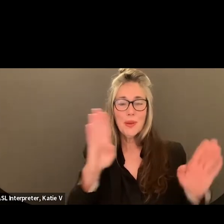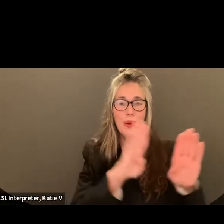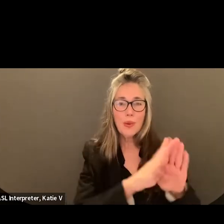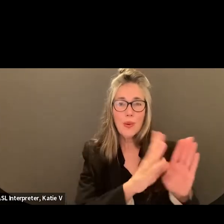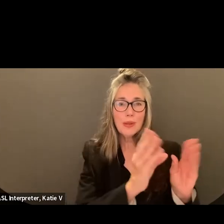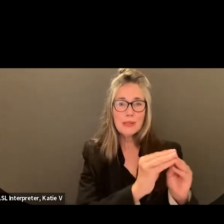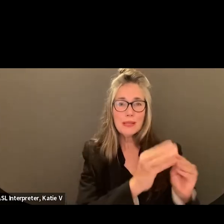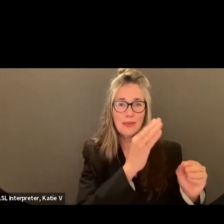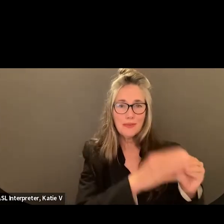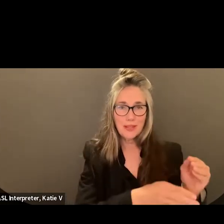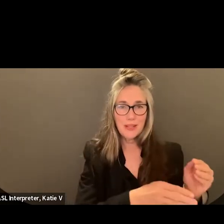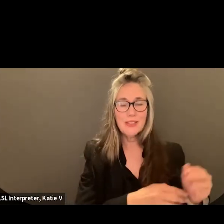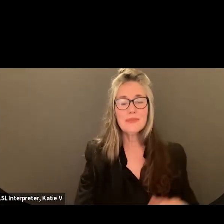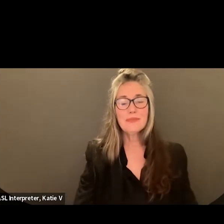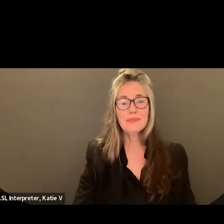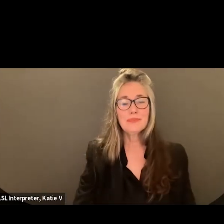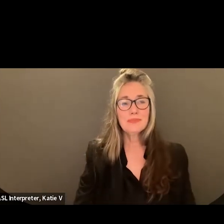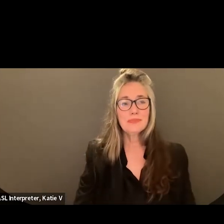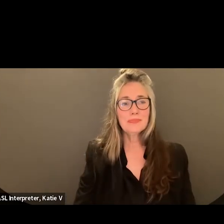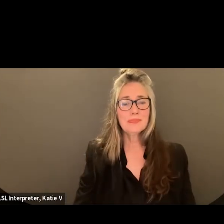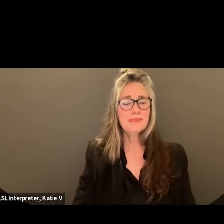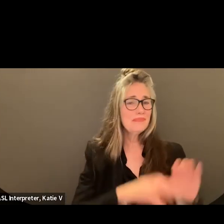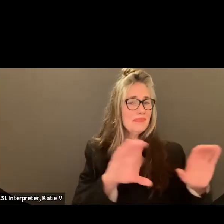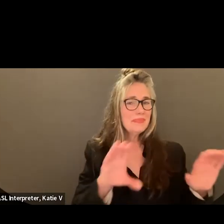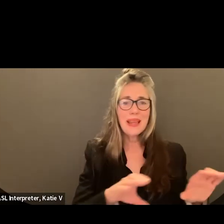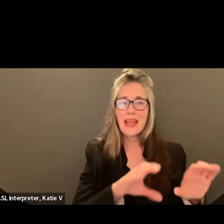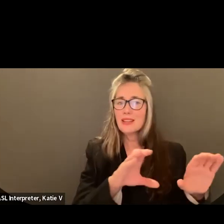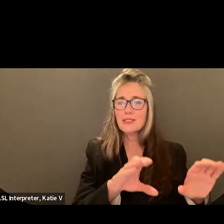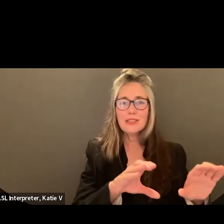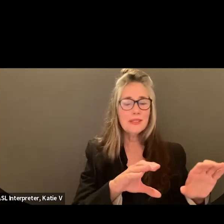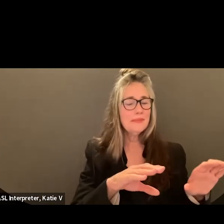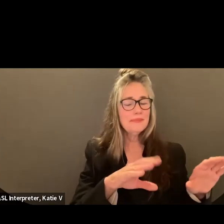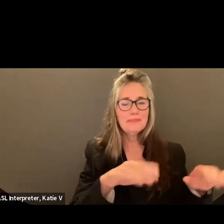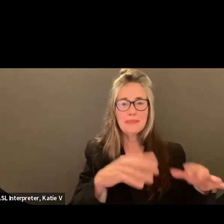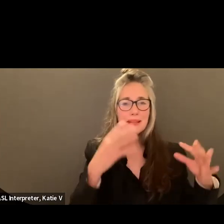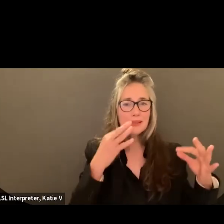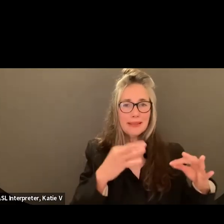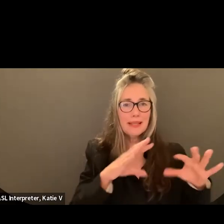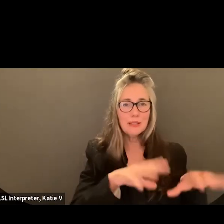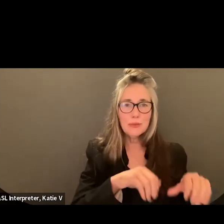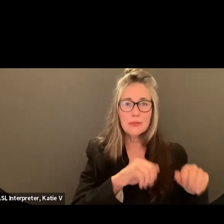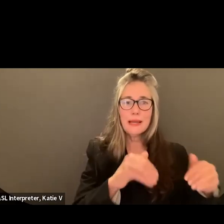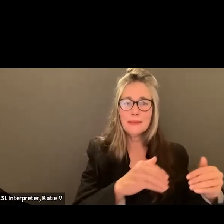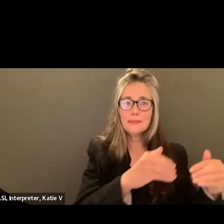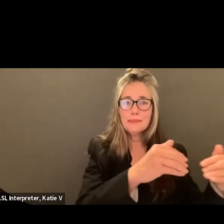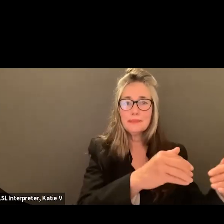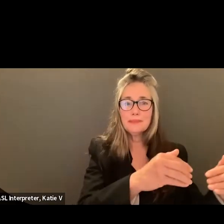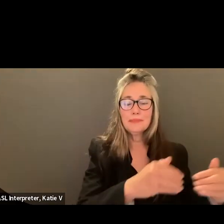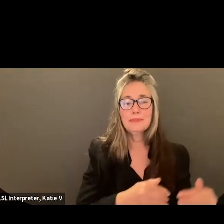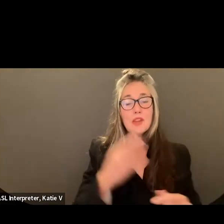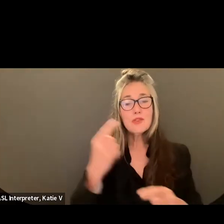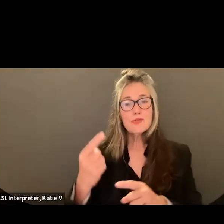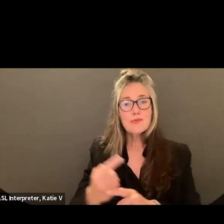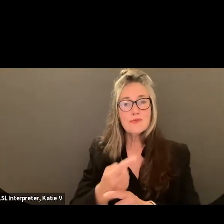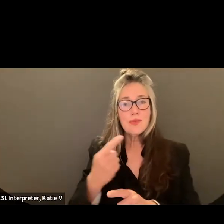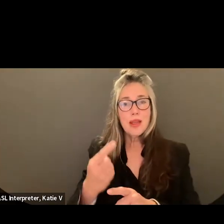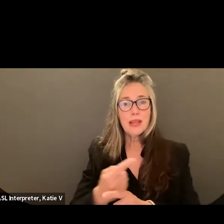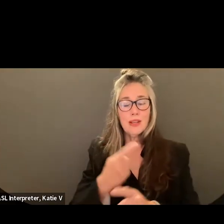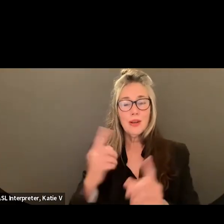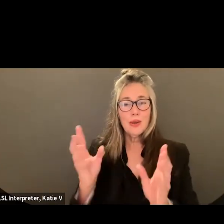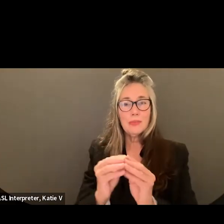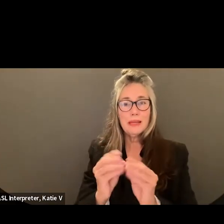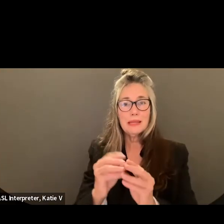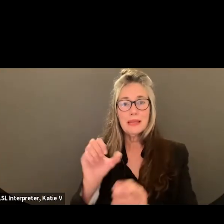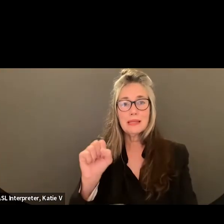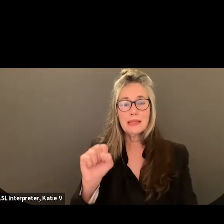session this evening. We did not take any action in closed session. I'm now calling the regular meeting of the Santa Barbara Unified